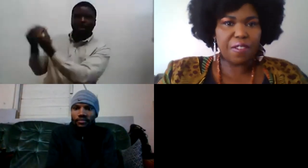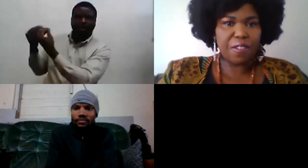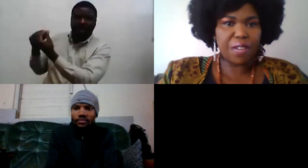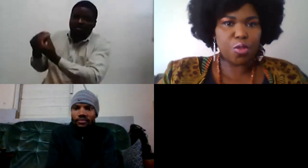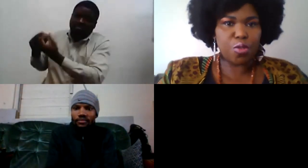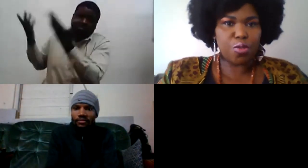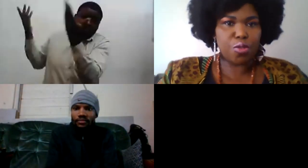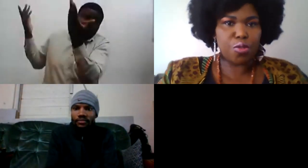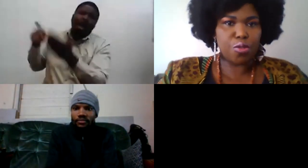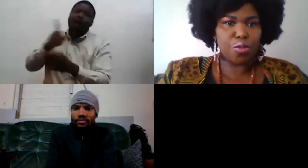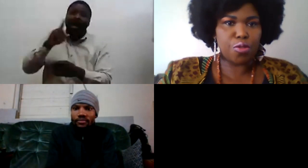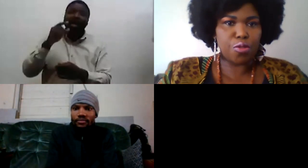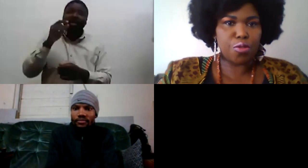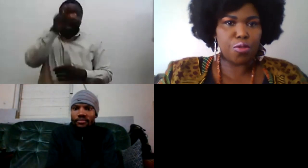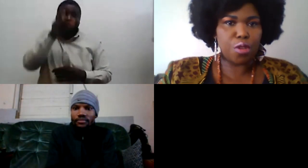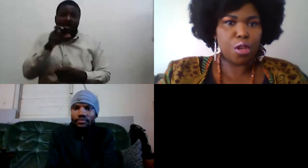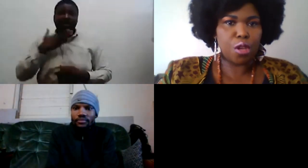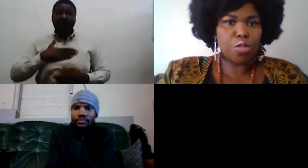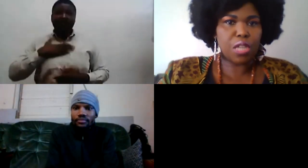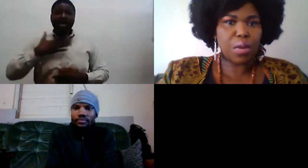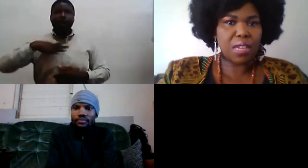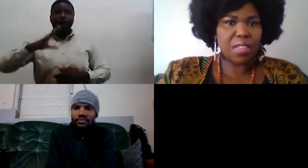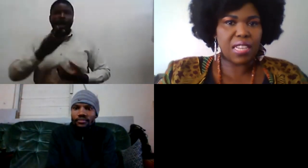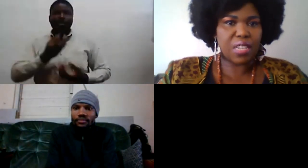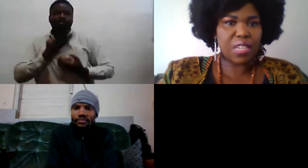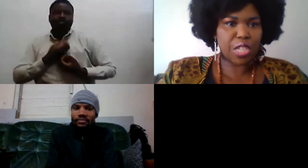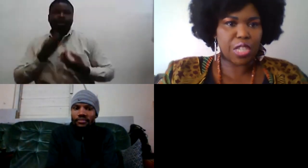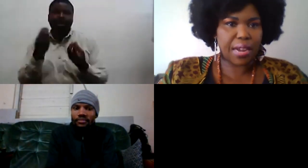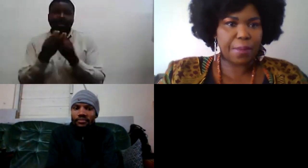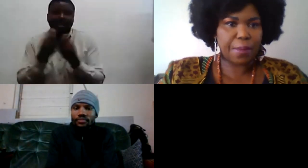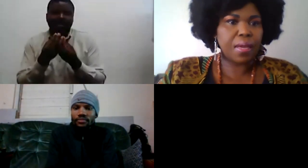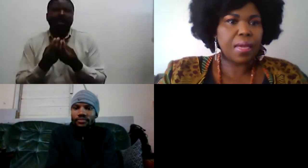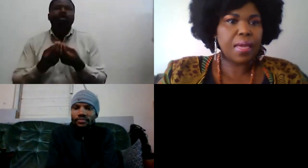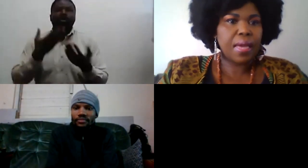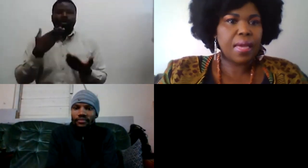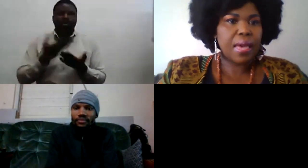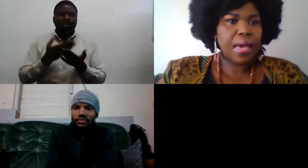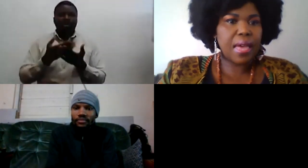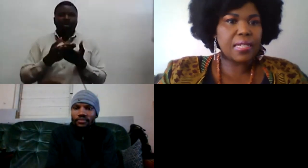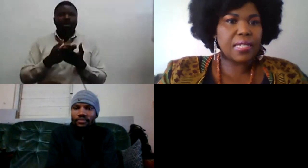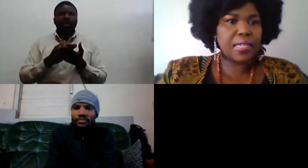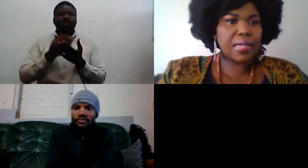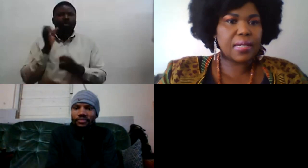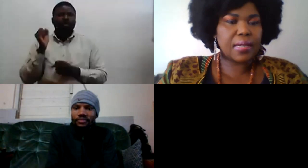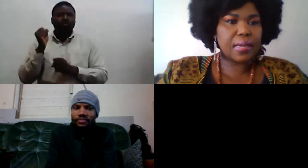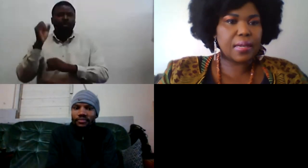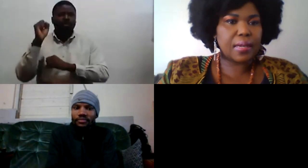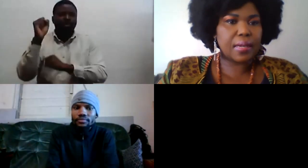can feel free to to to to to share whatever they need to share and